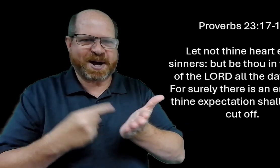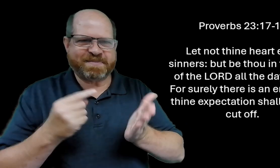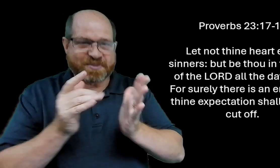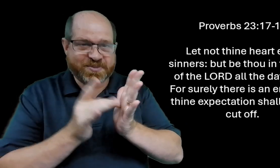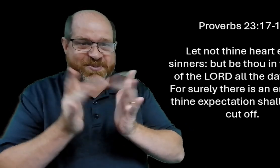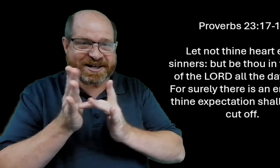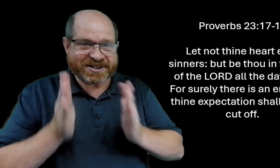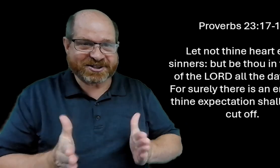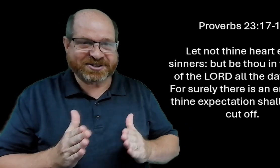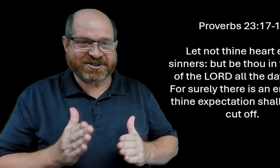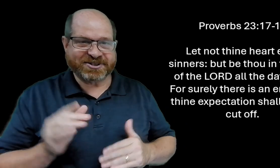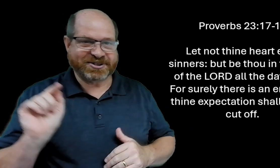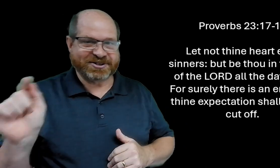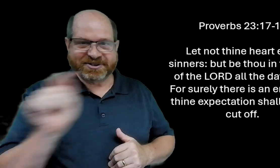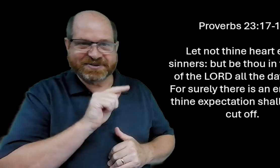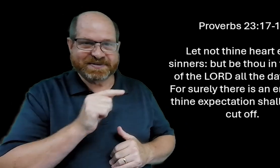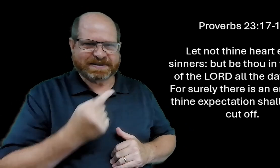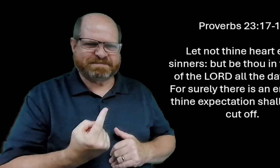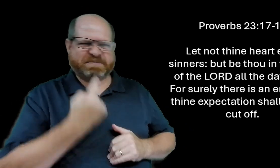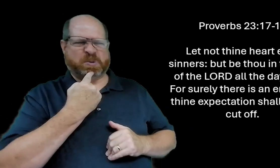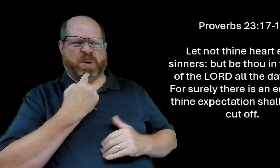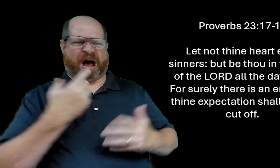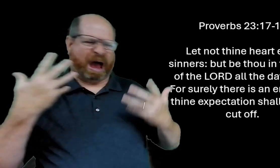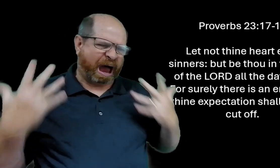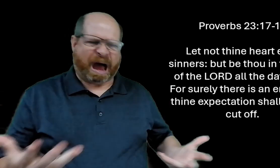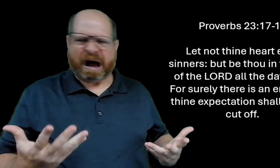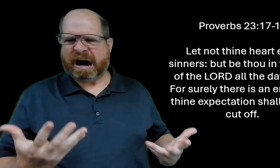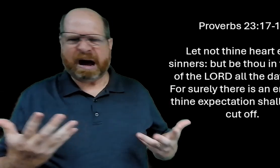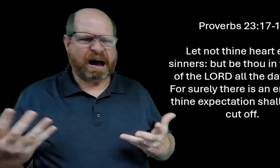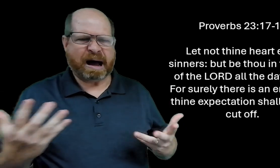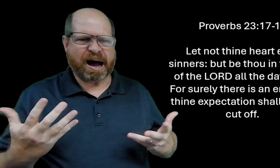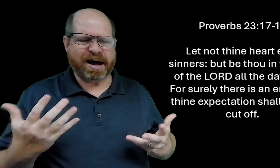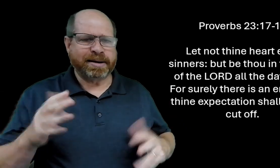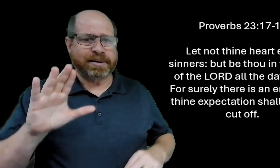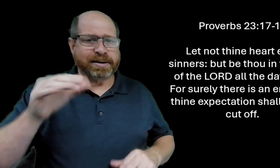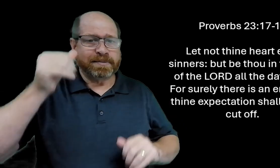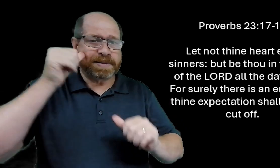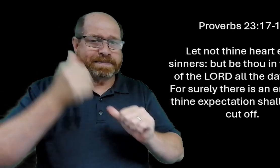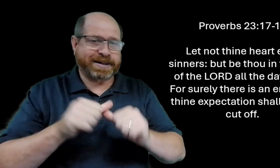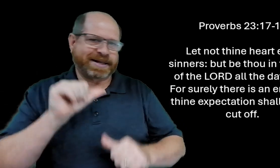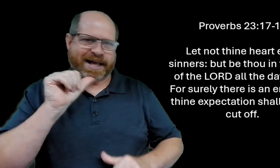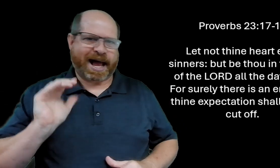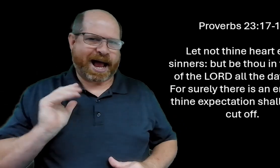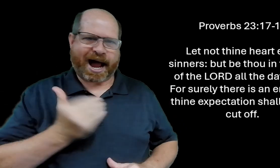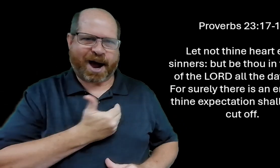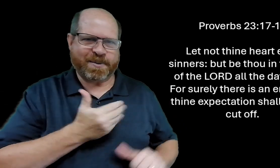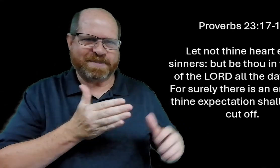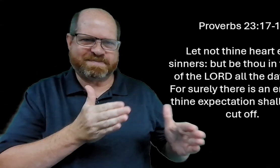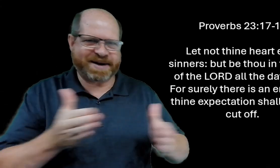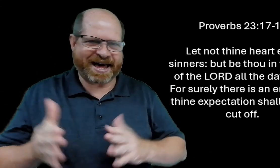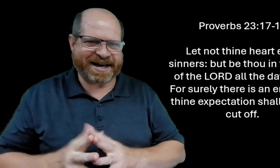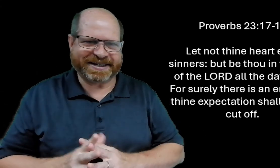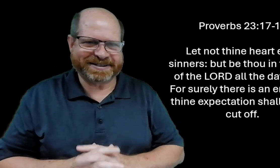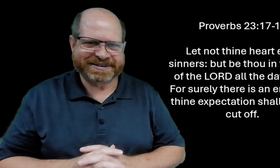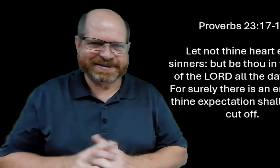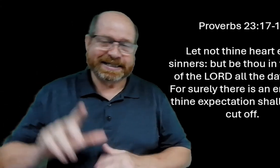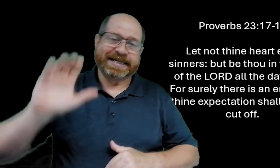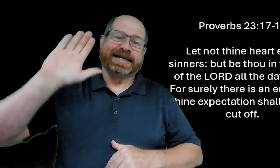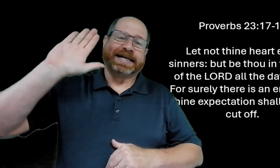and sometimes christians we can get disappointed or upset about things but remember it's not about our